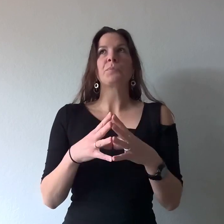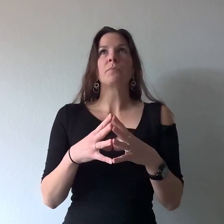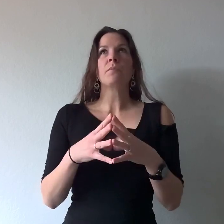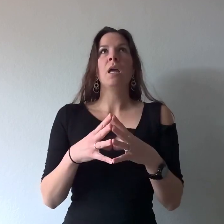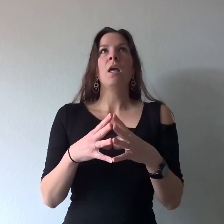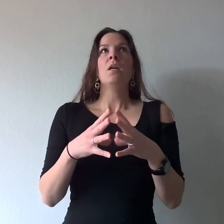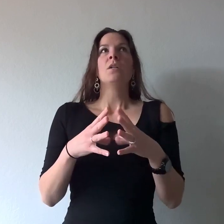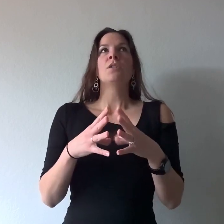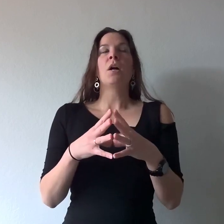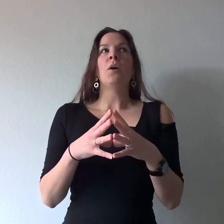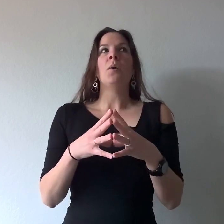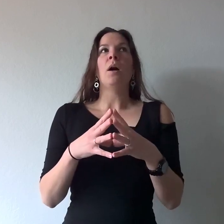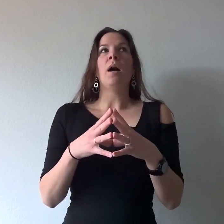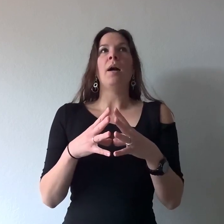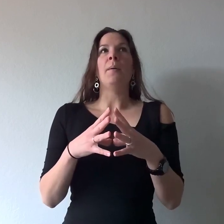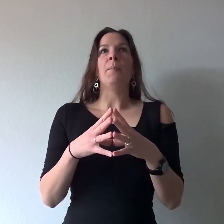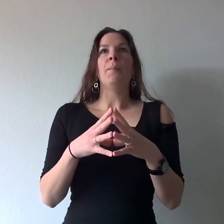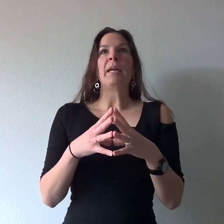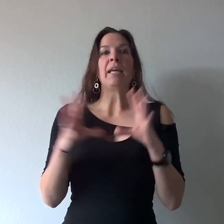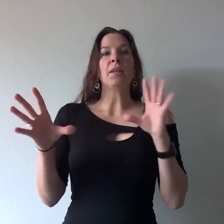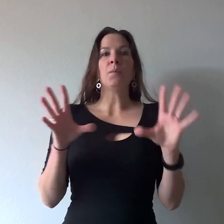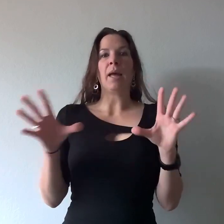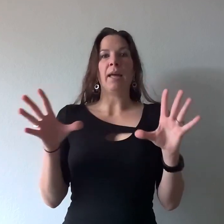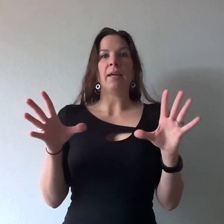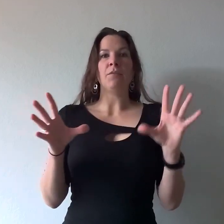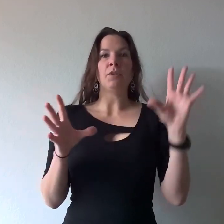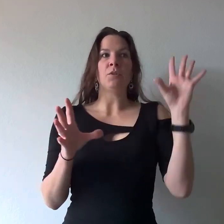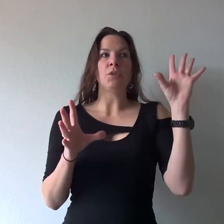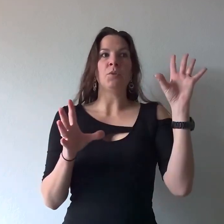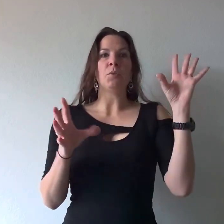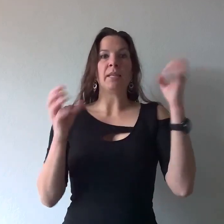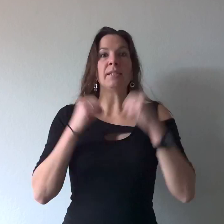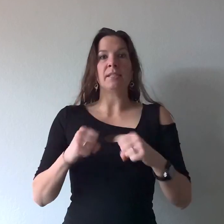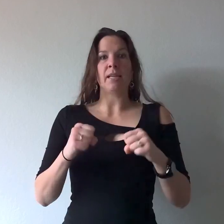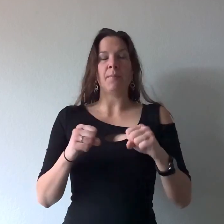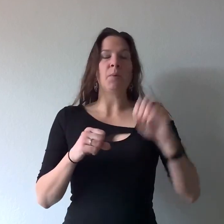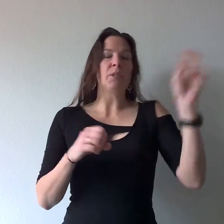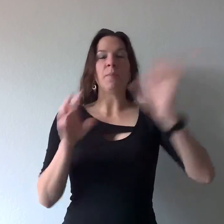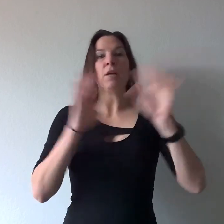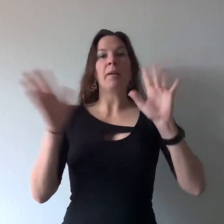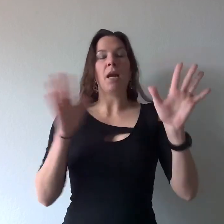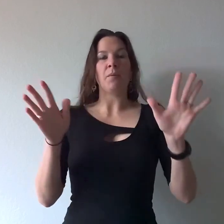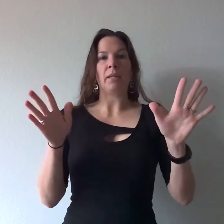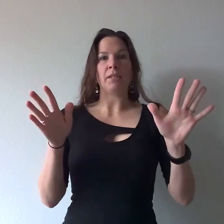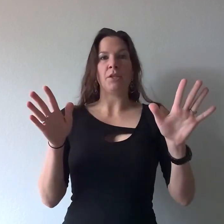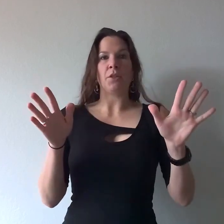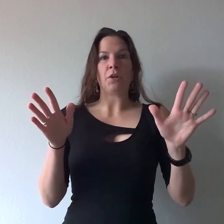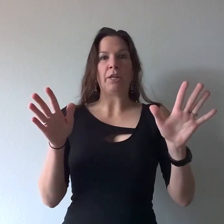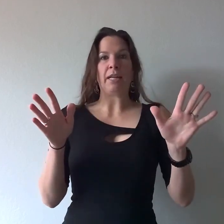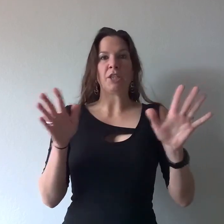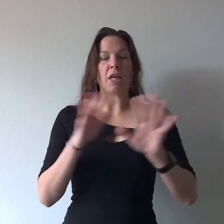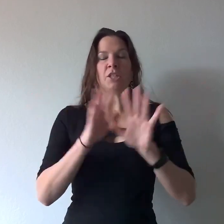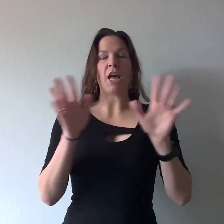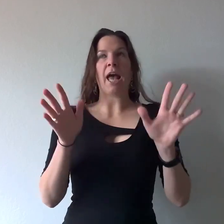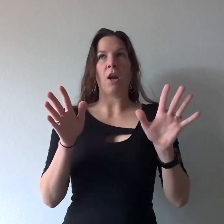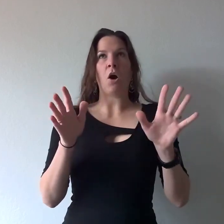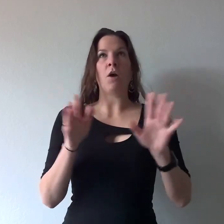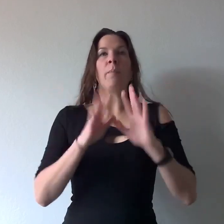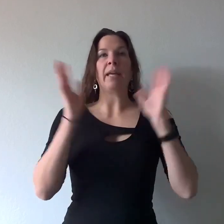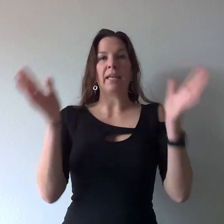habit so um either way if you do this assignment which may or may not relate to your 30 day challenge at all but in